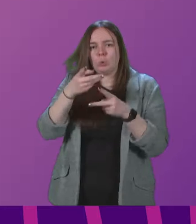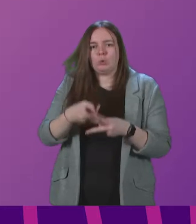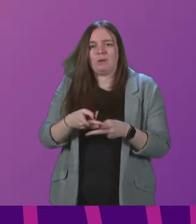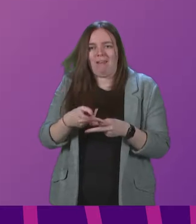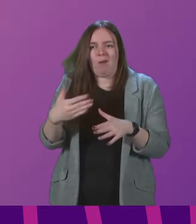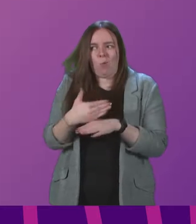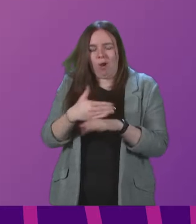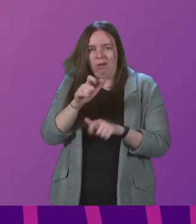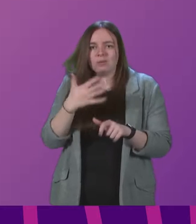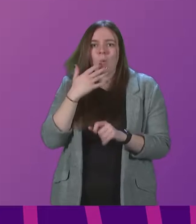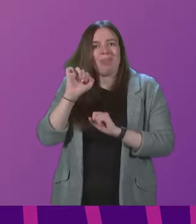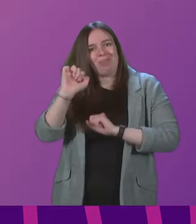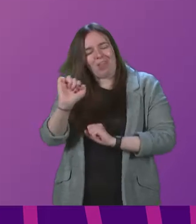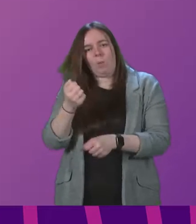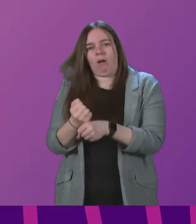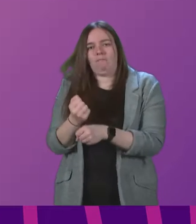workers while they were in power.